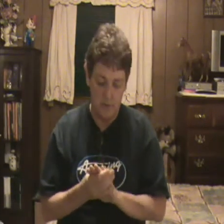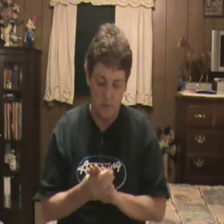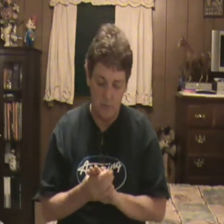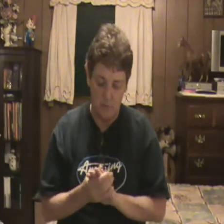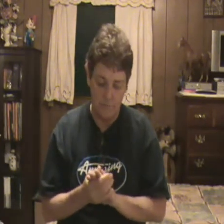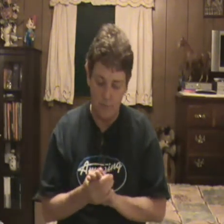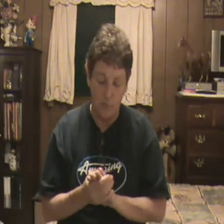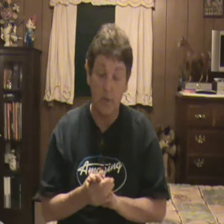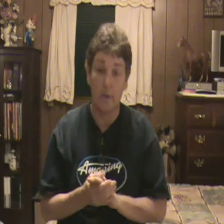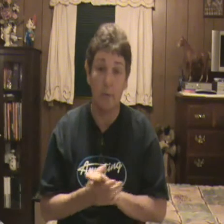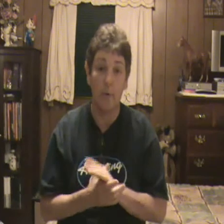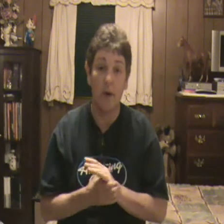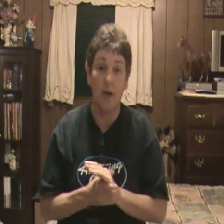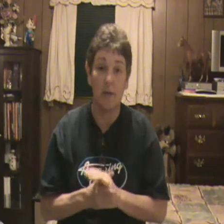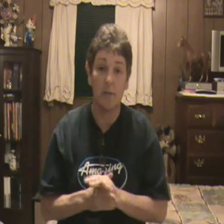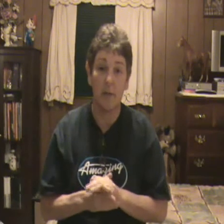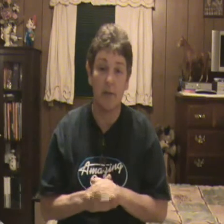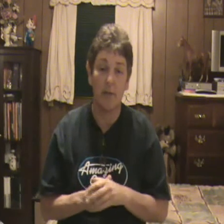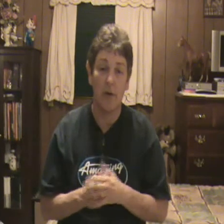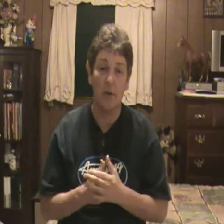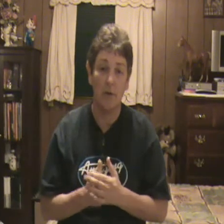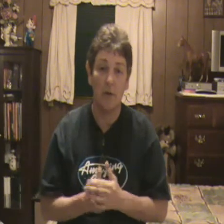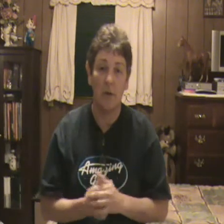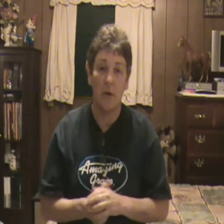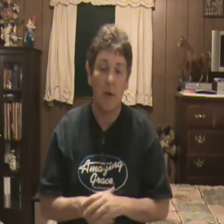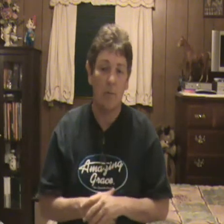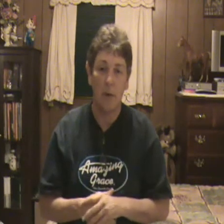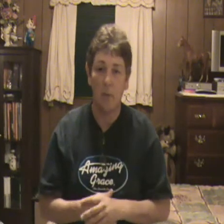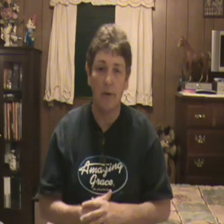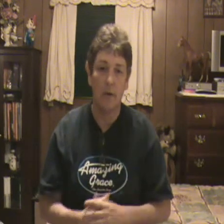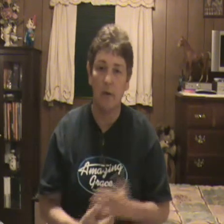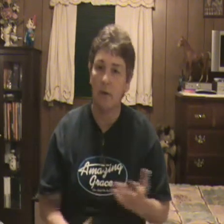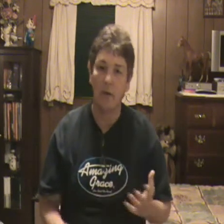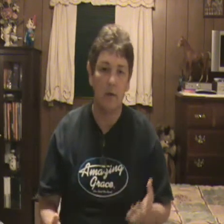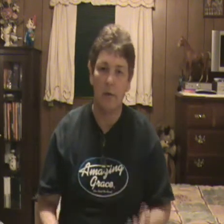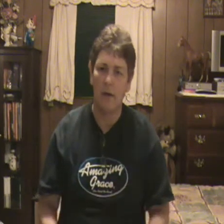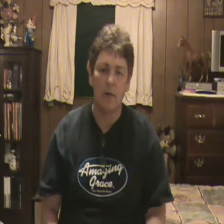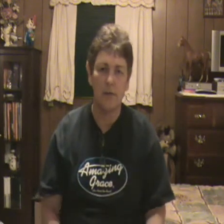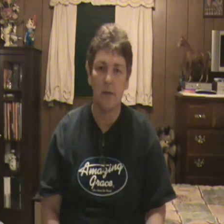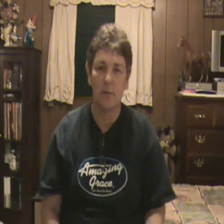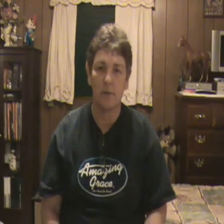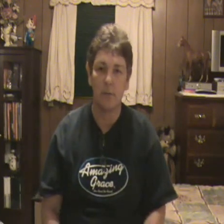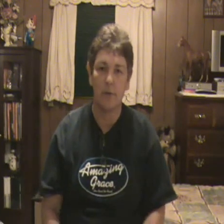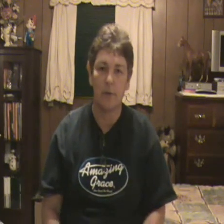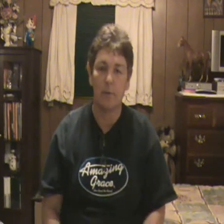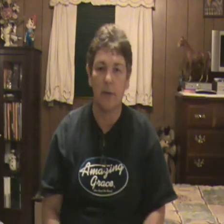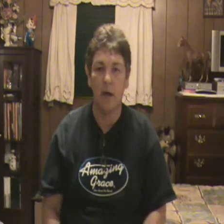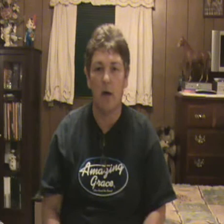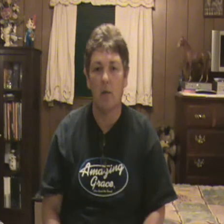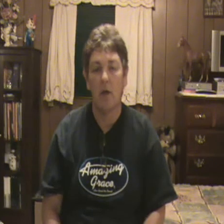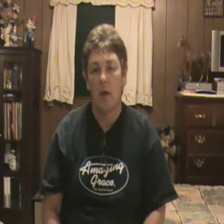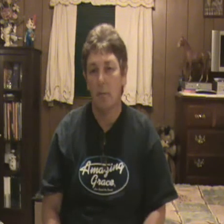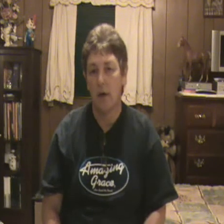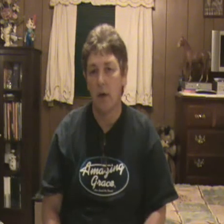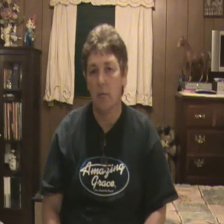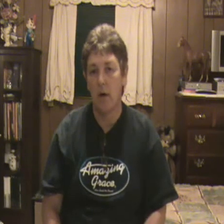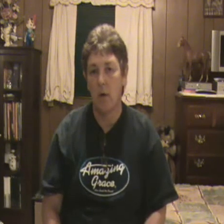really depressed, because I thought by one year, all this numbness would be gone. But my